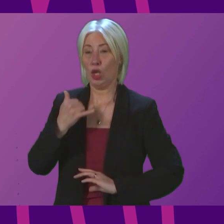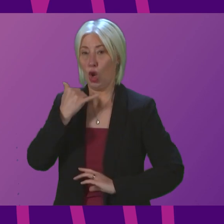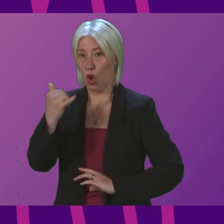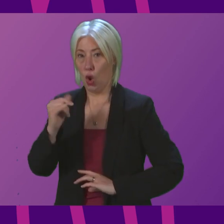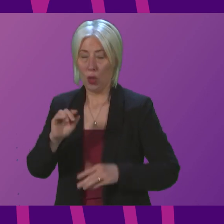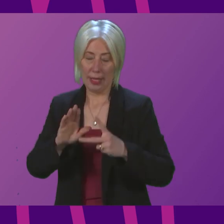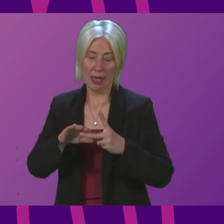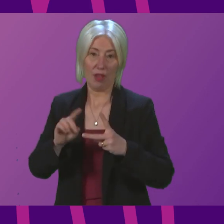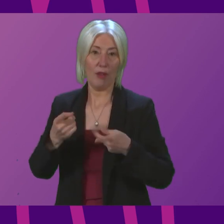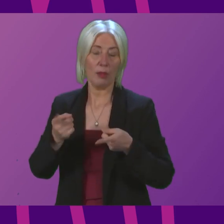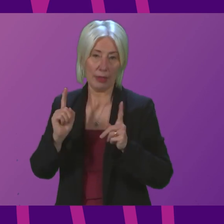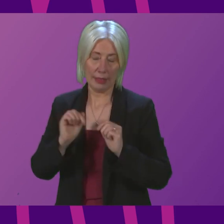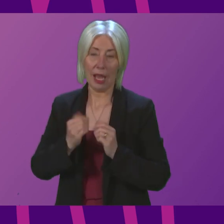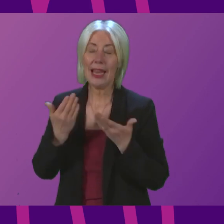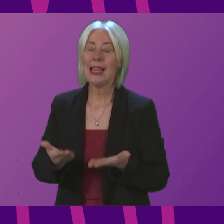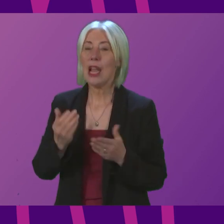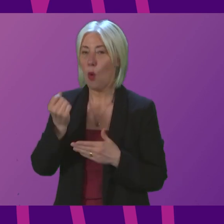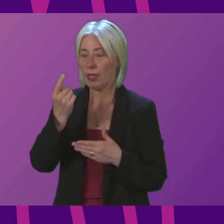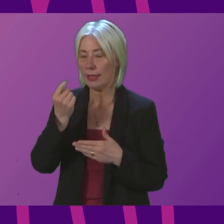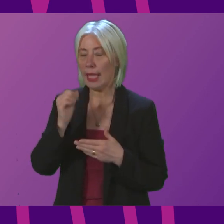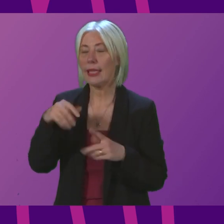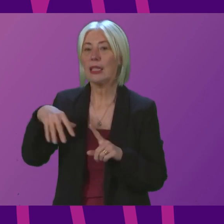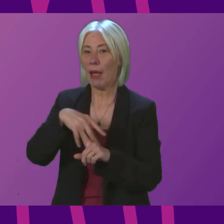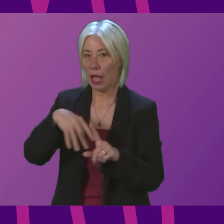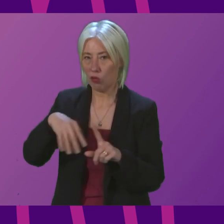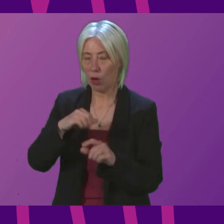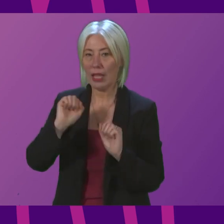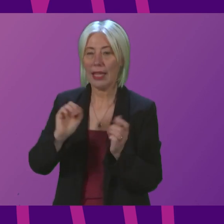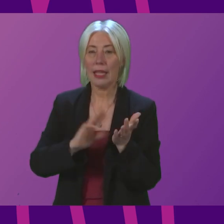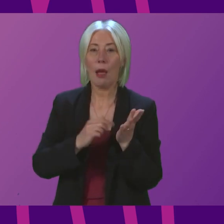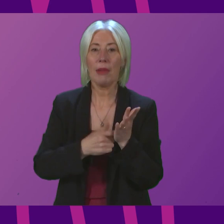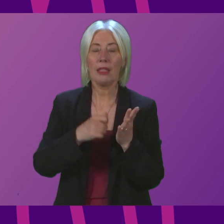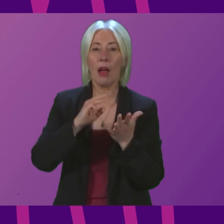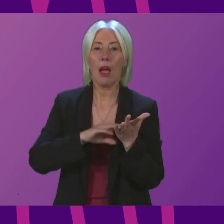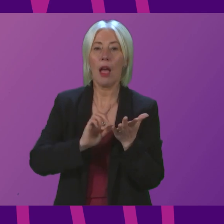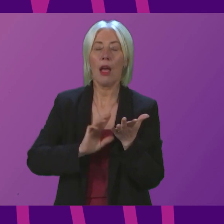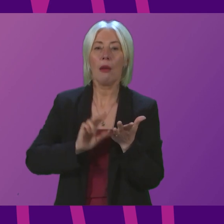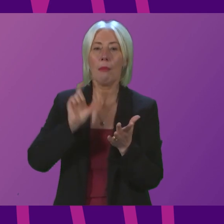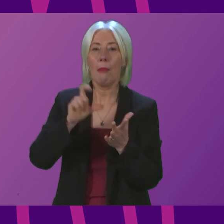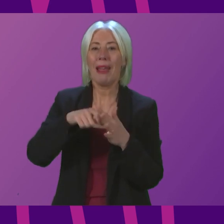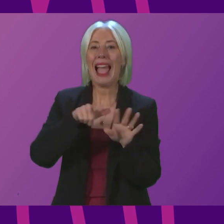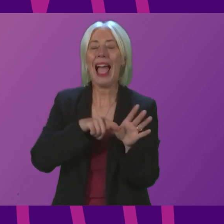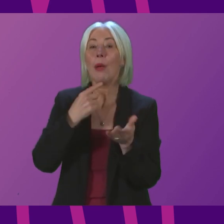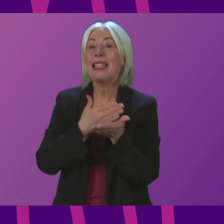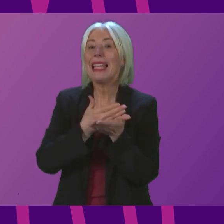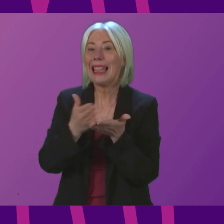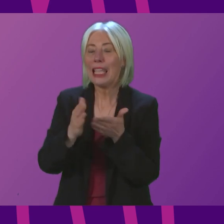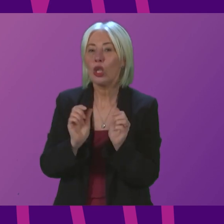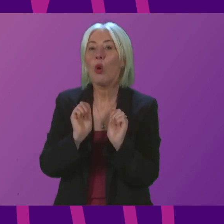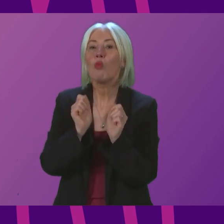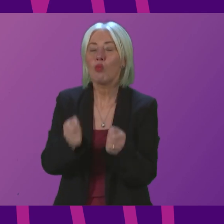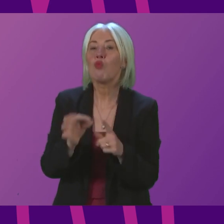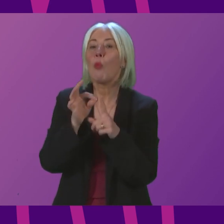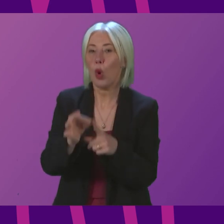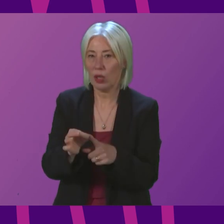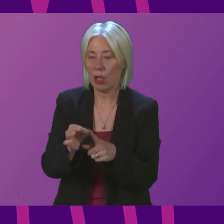Deputy First Minister, he now understands the background, and that Mr Mackay has cleared the proposal. Now, that's it. He didn't read